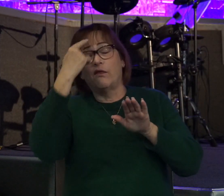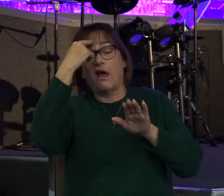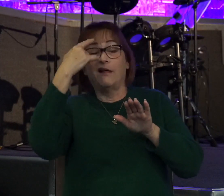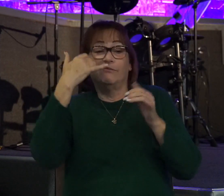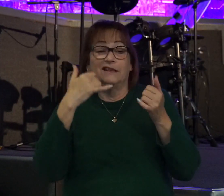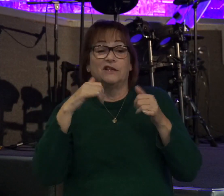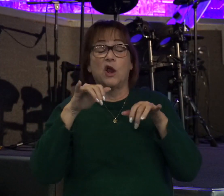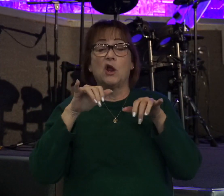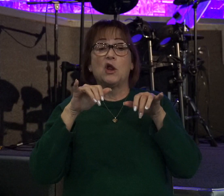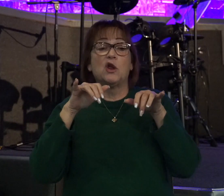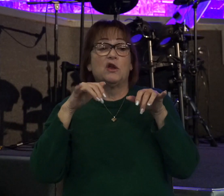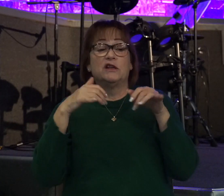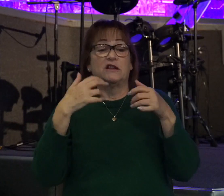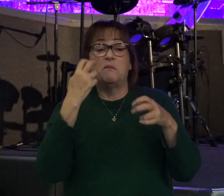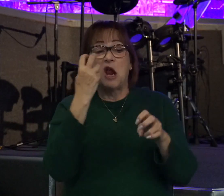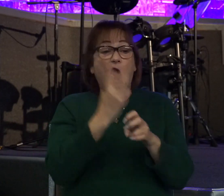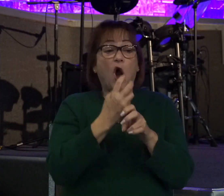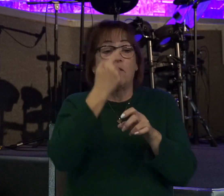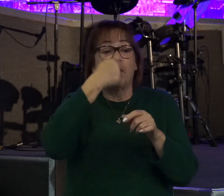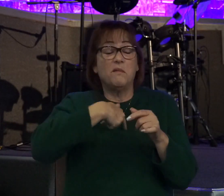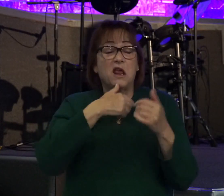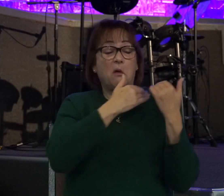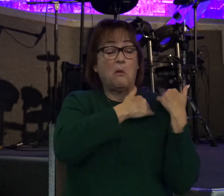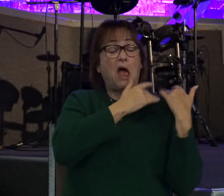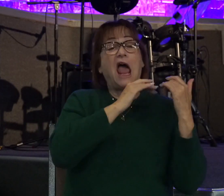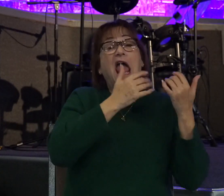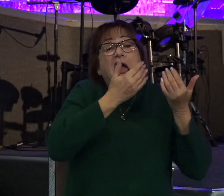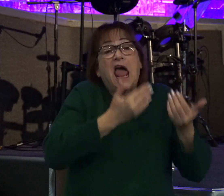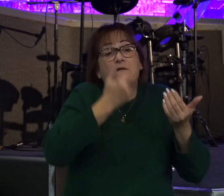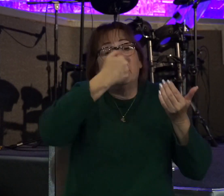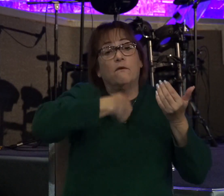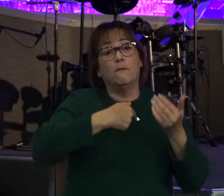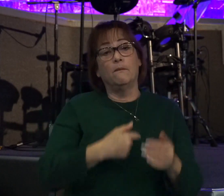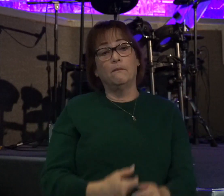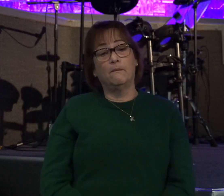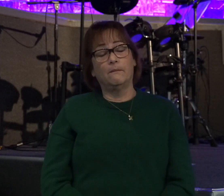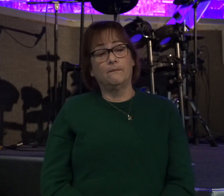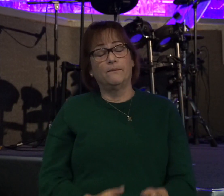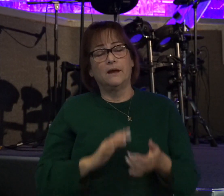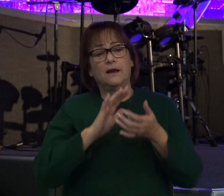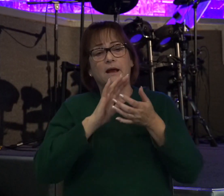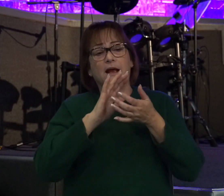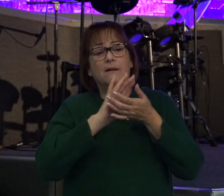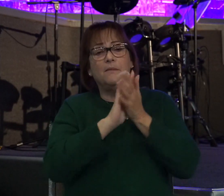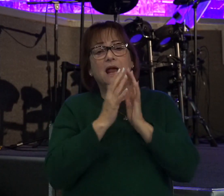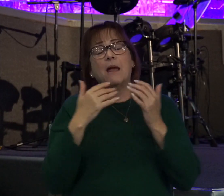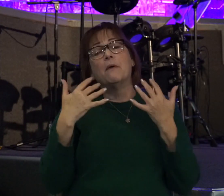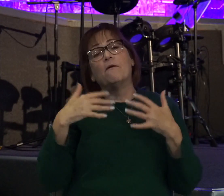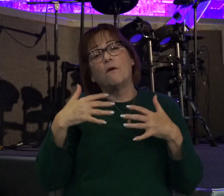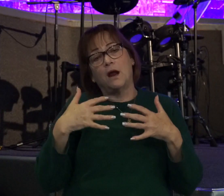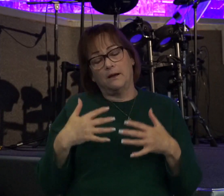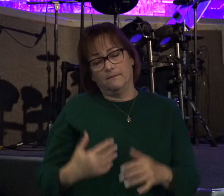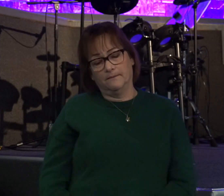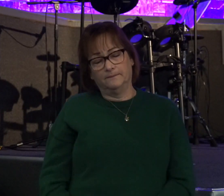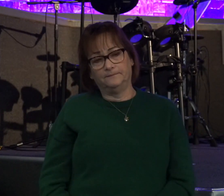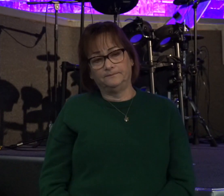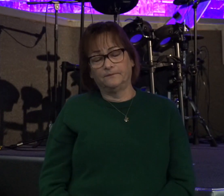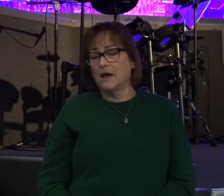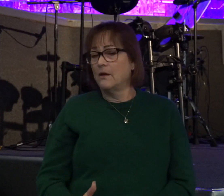is going to be hard and this burden is going to be heavy. And he became afraid. And he refused to bring the ark